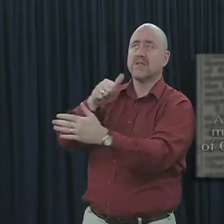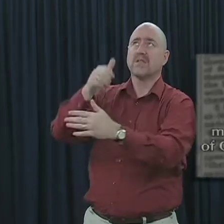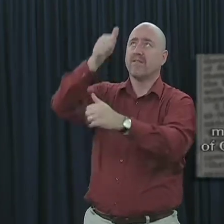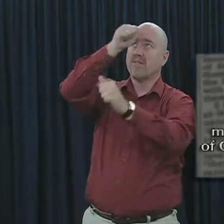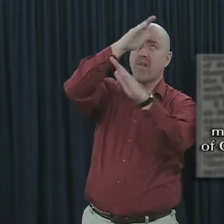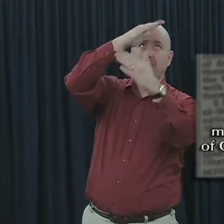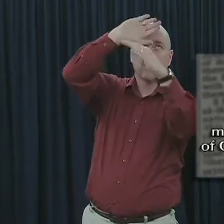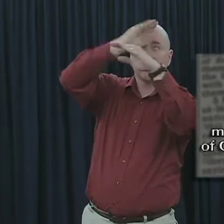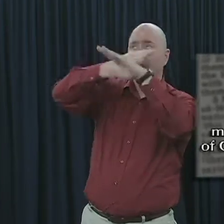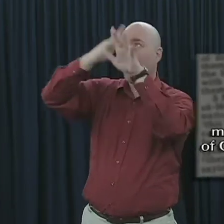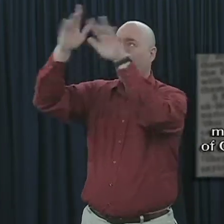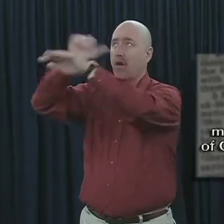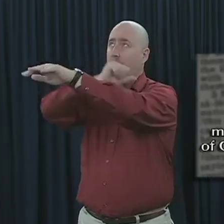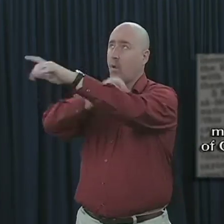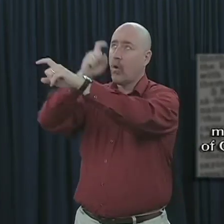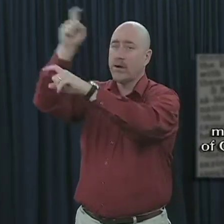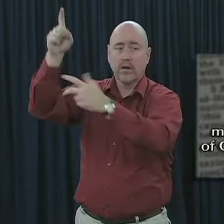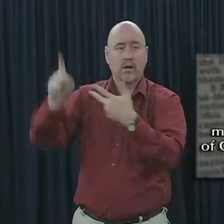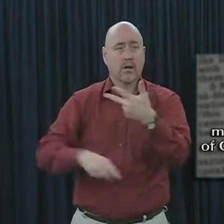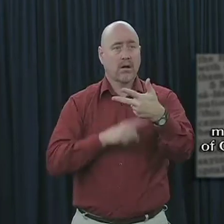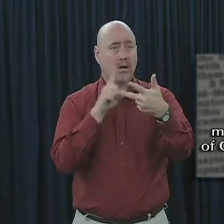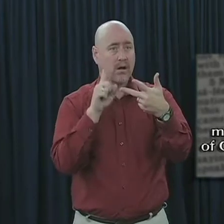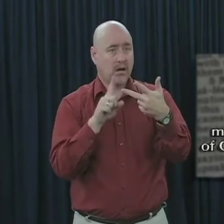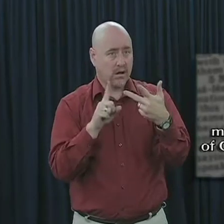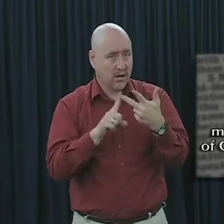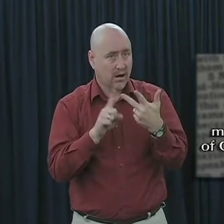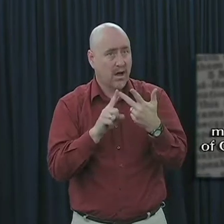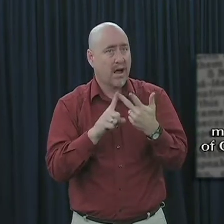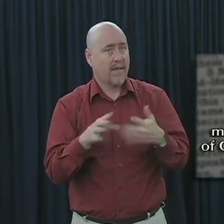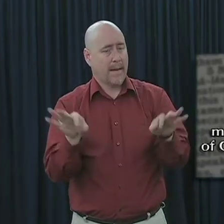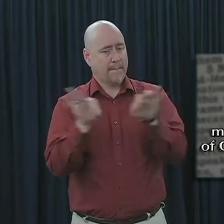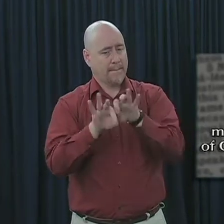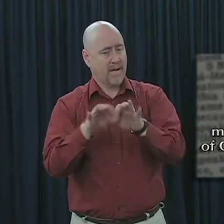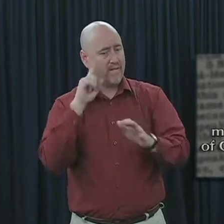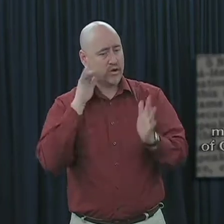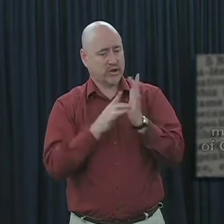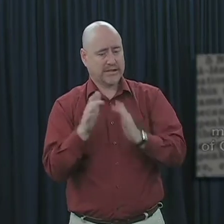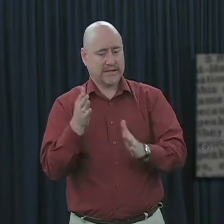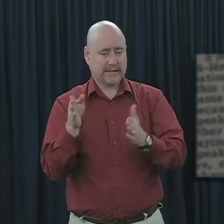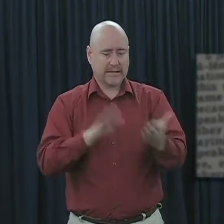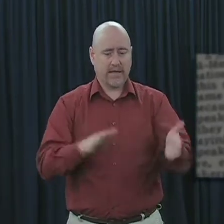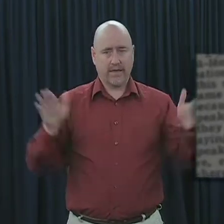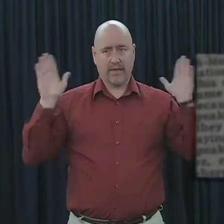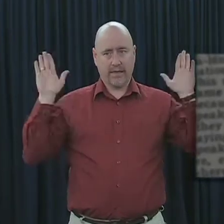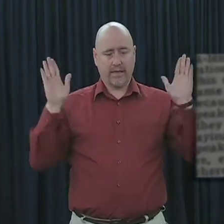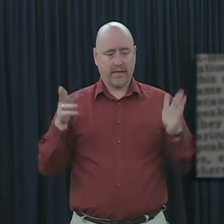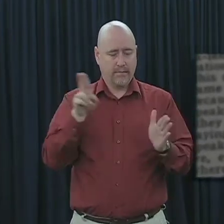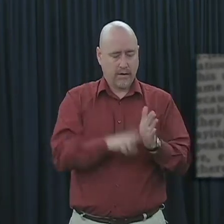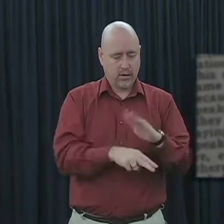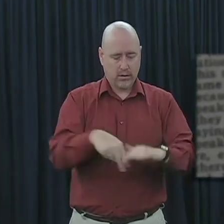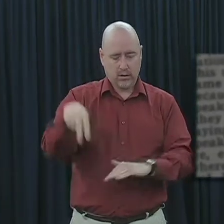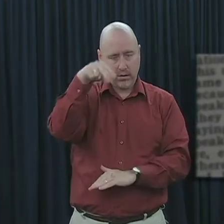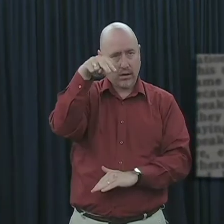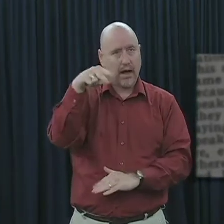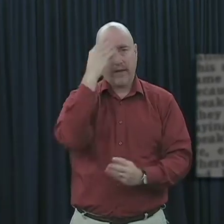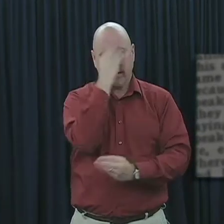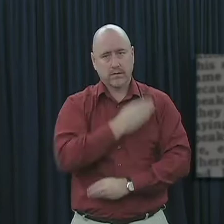about the meaning and significance of Christ's death, burial, and resurrection, and the revelation about the exaltation of